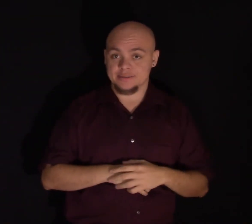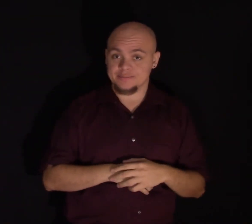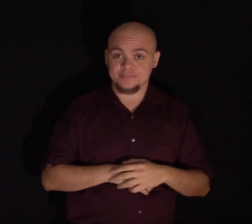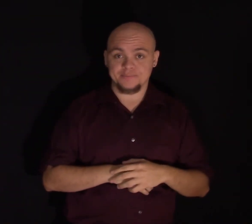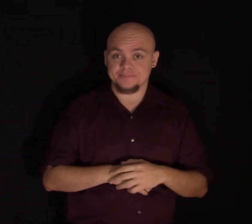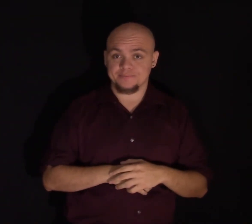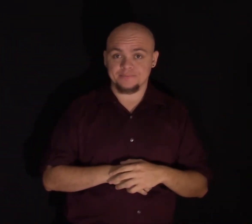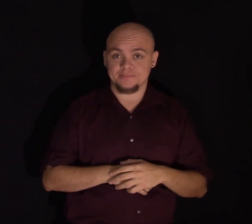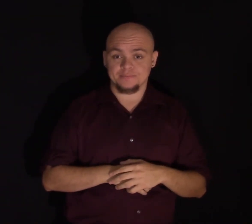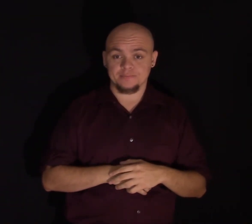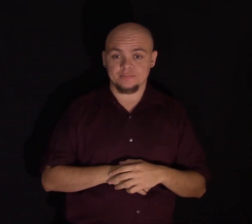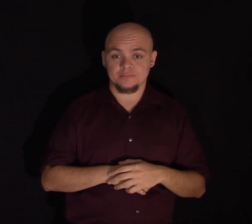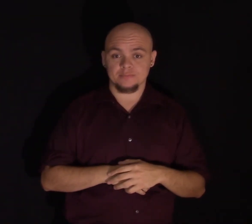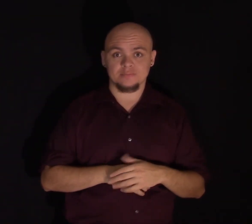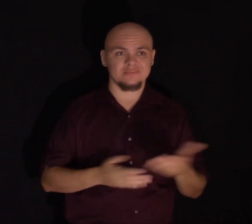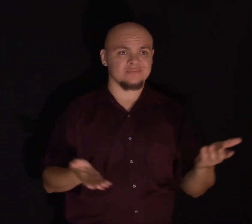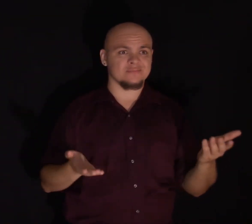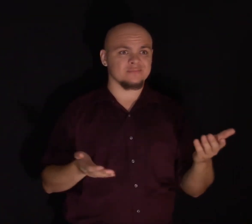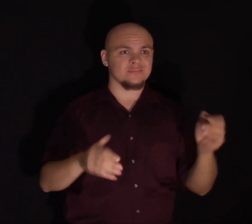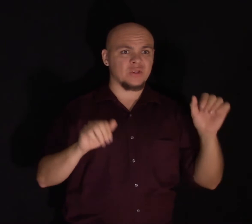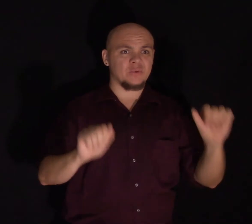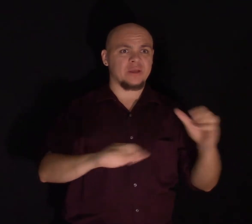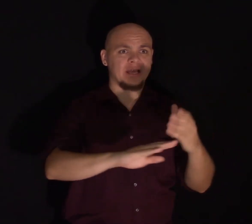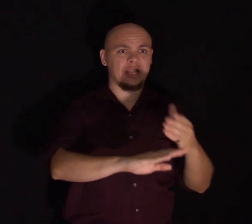Folks, we could do better.